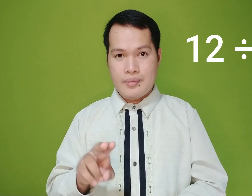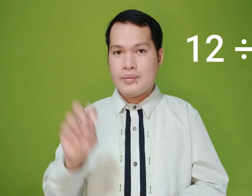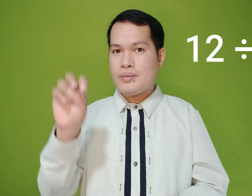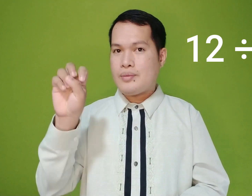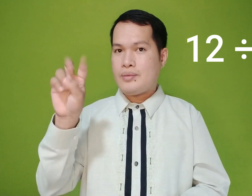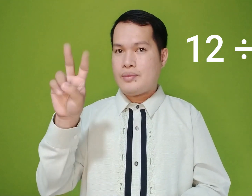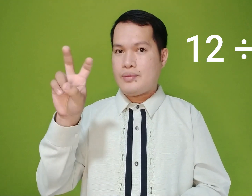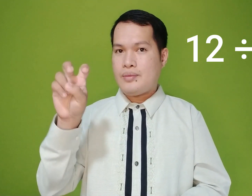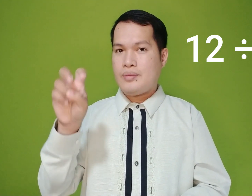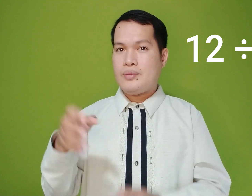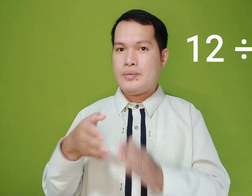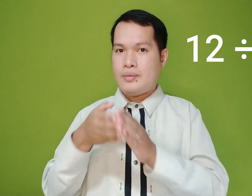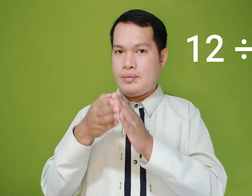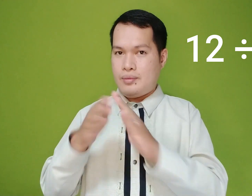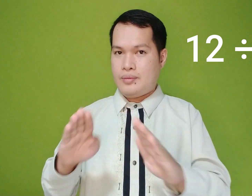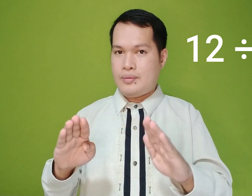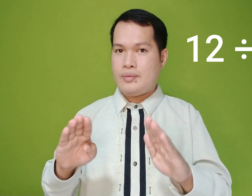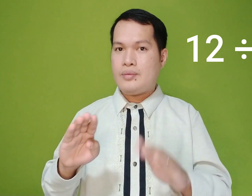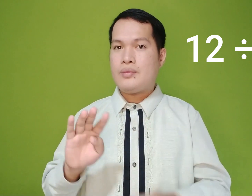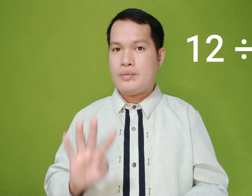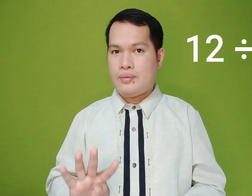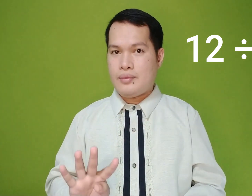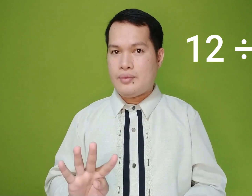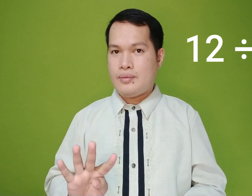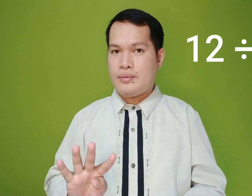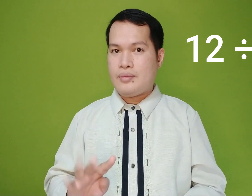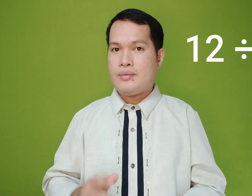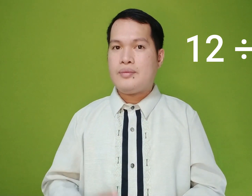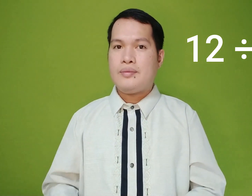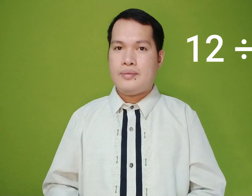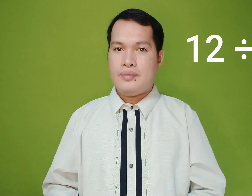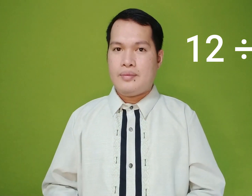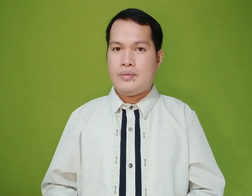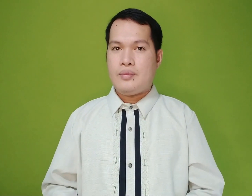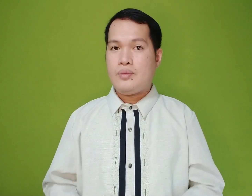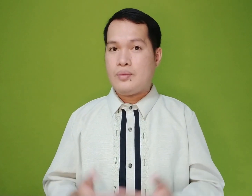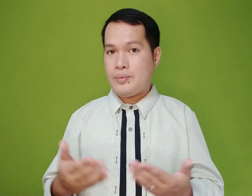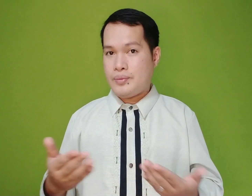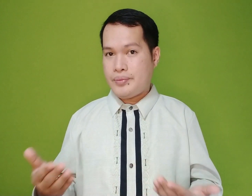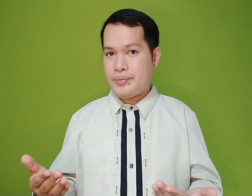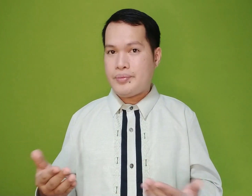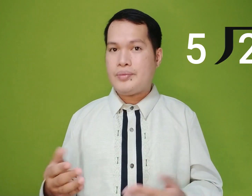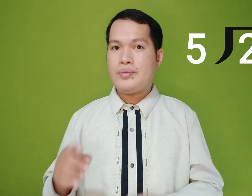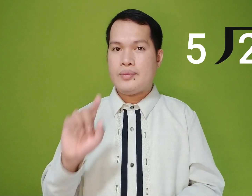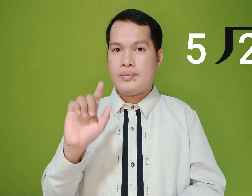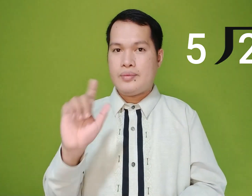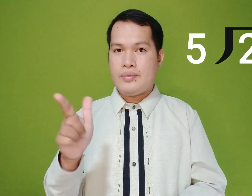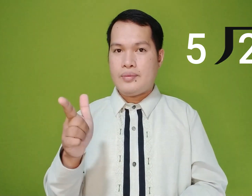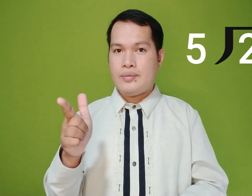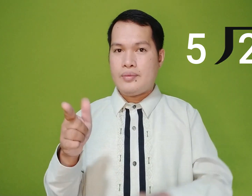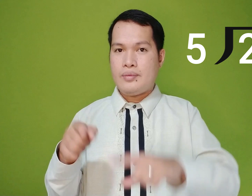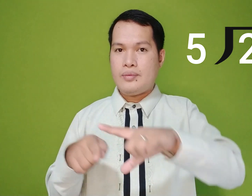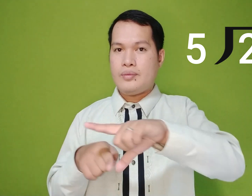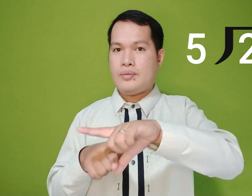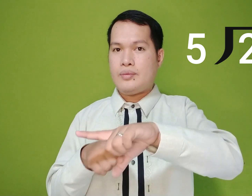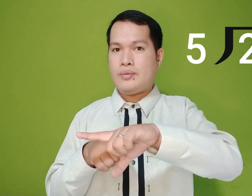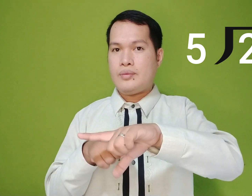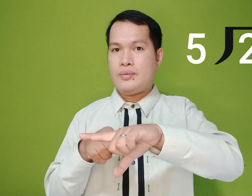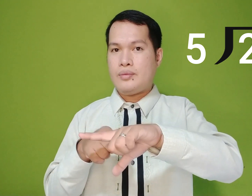12 divided by 4 or 20 log division